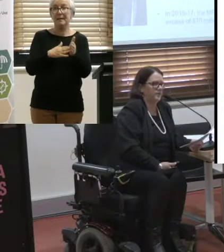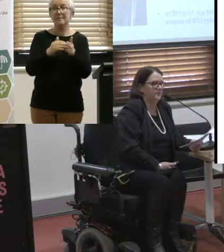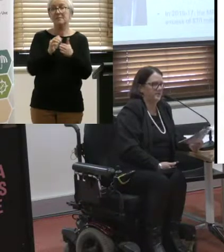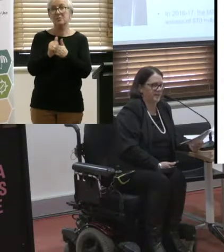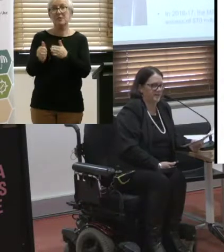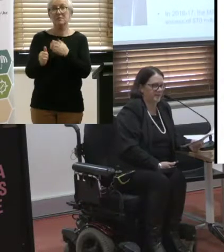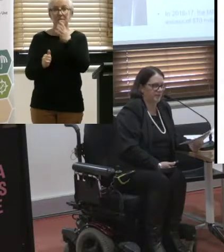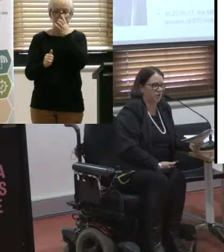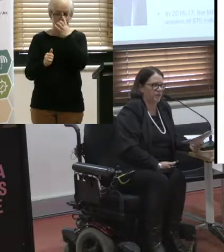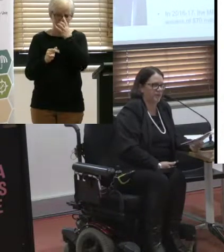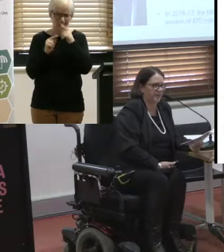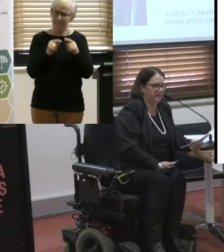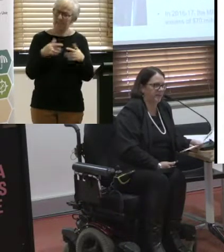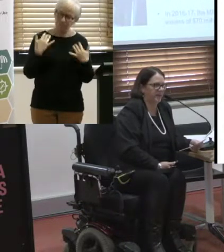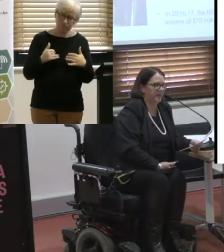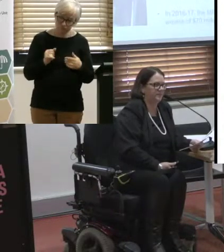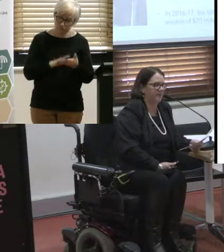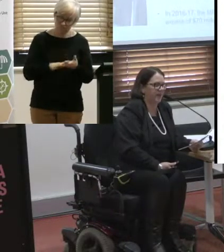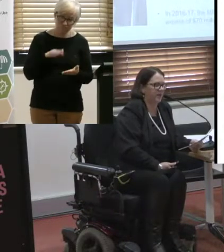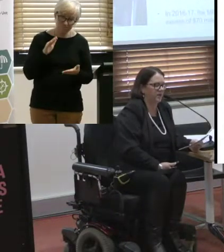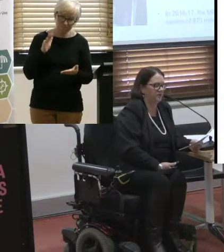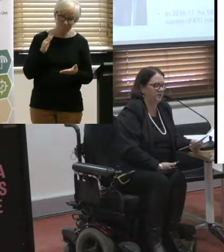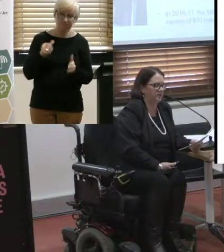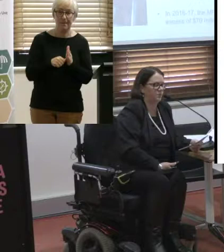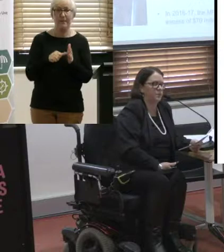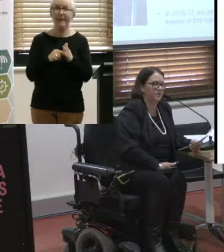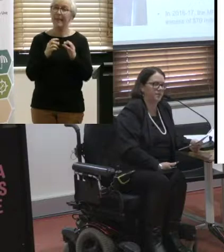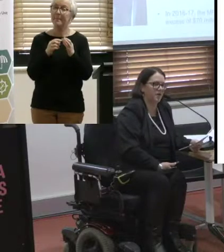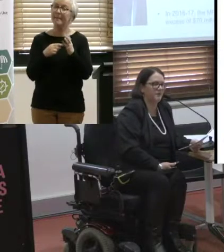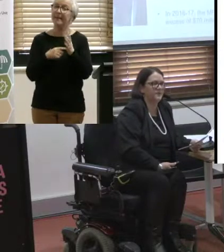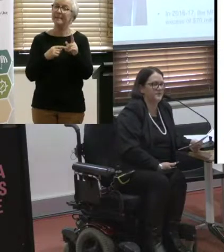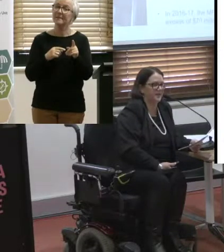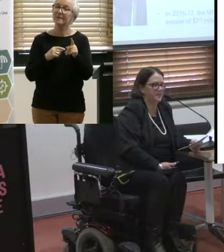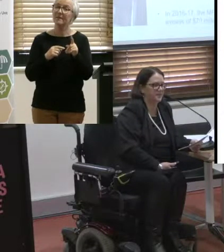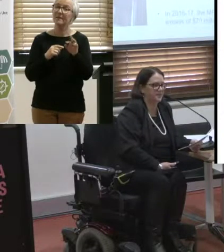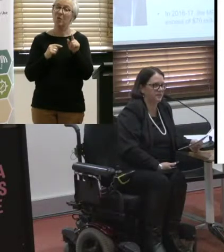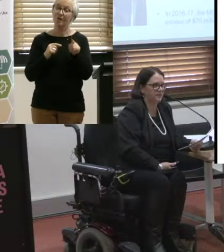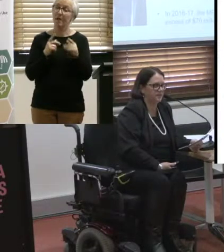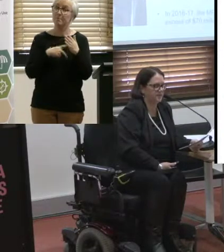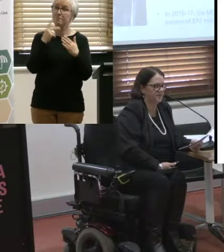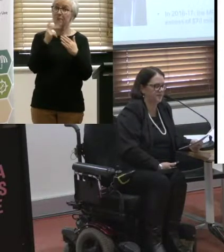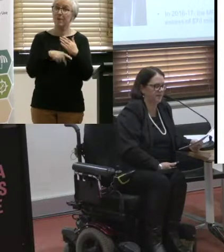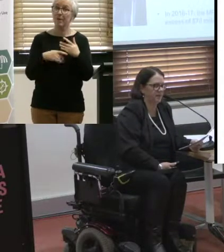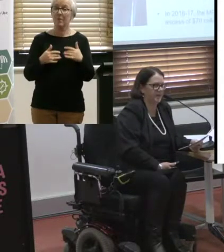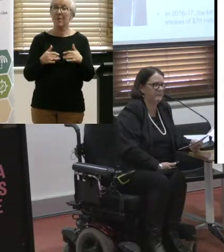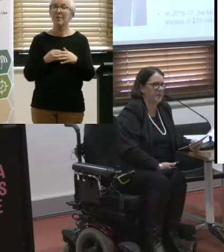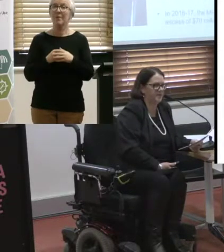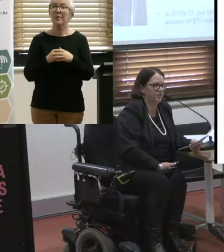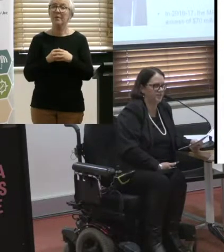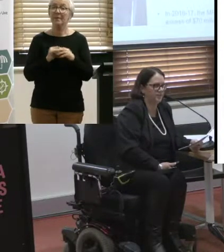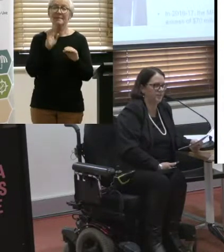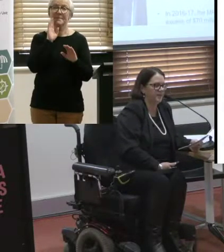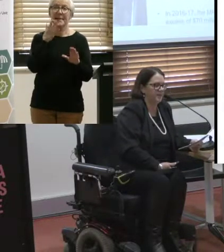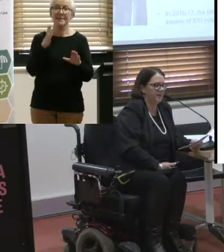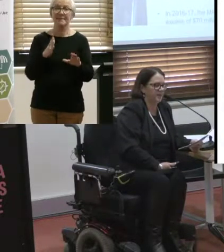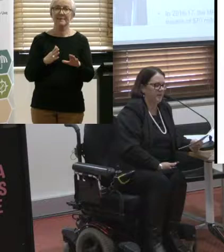I don't know to anybody that's a lot of money. And I think for what the program does is an amazing